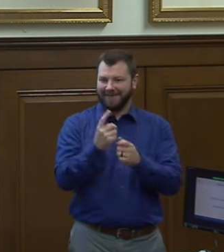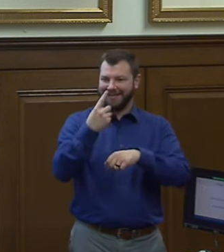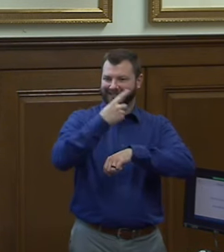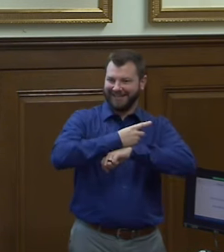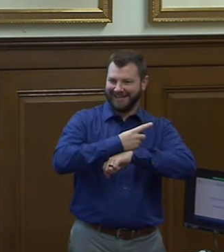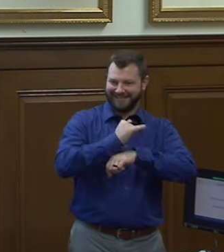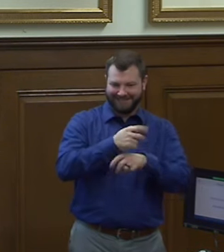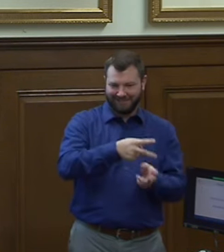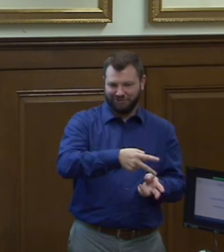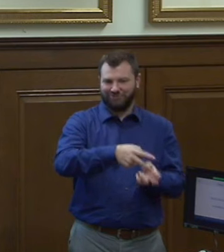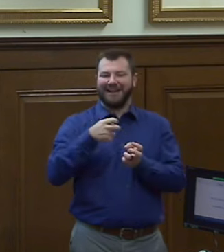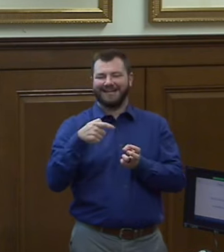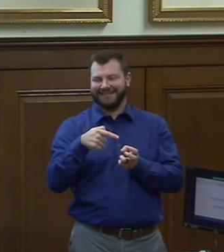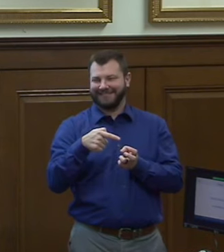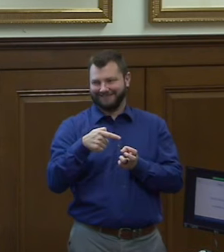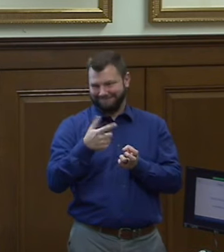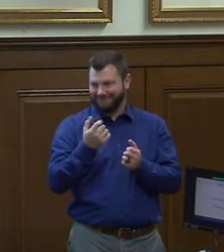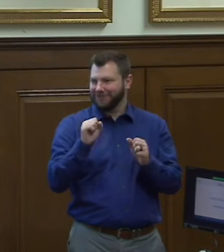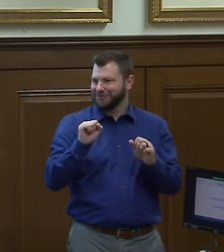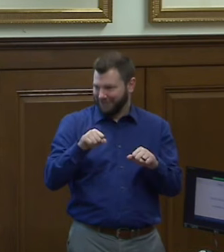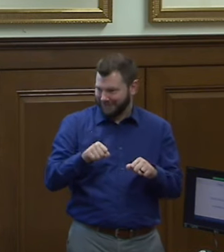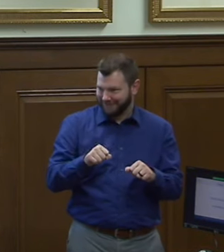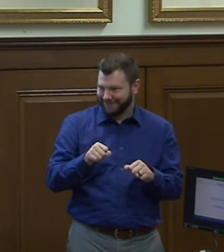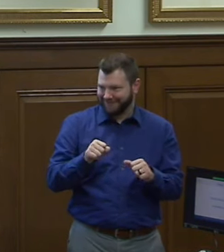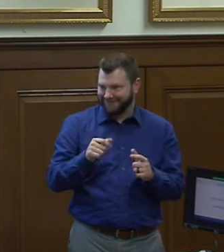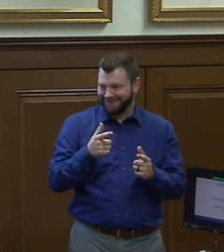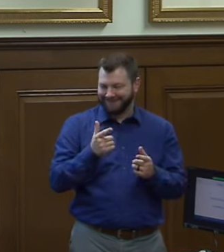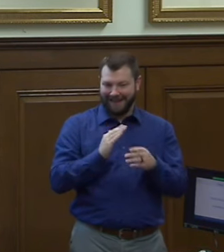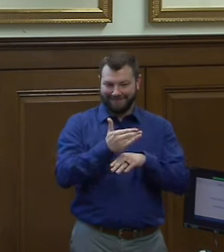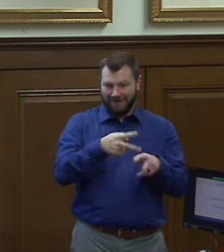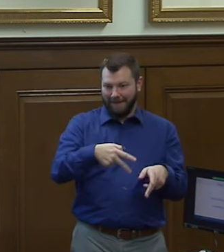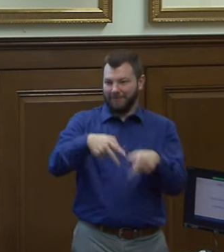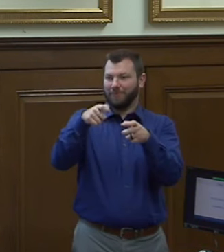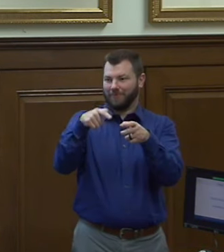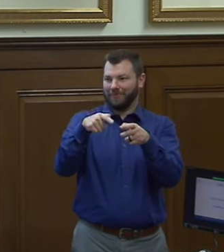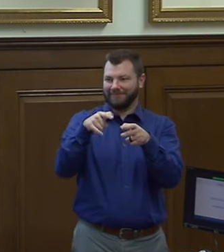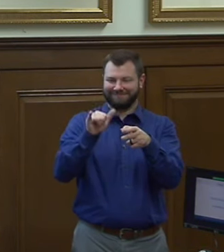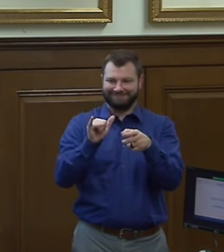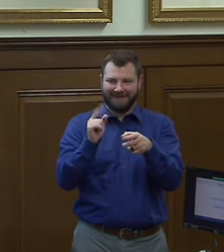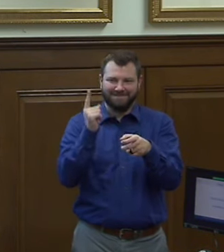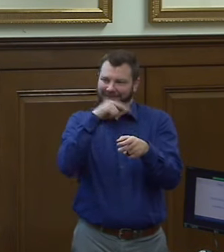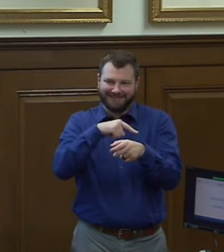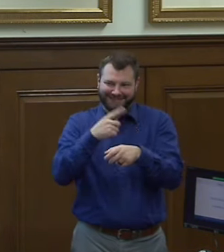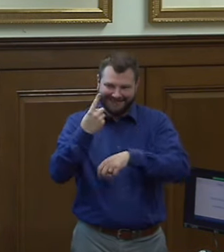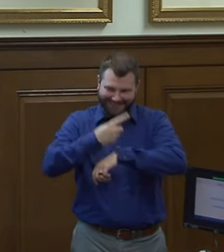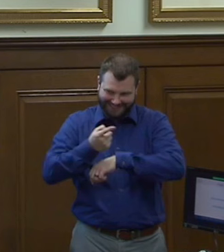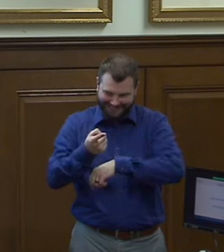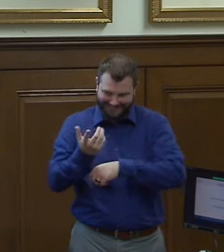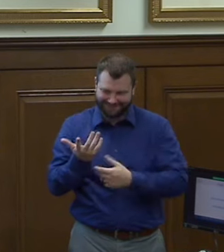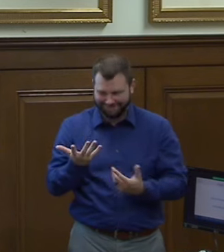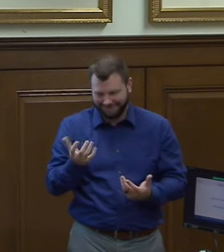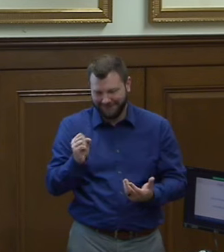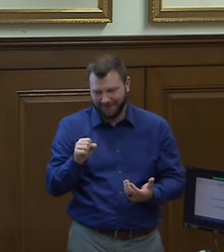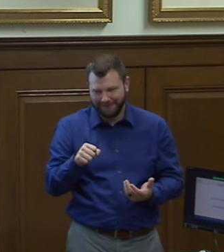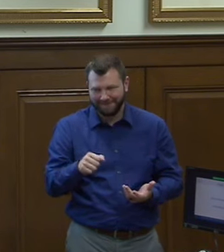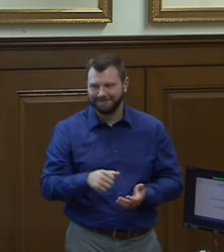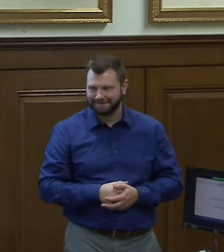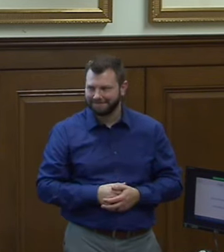extracting is could potentially after that upload be a false date so